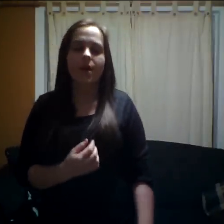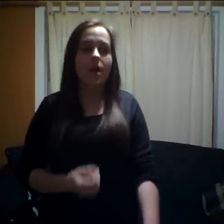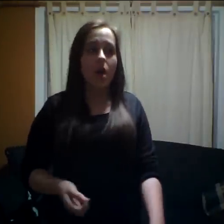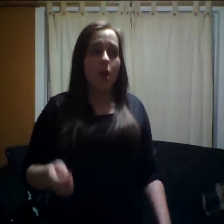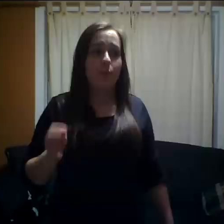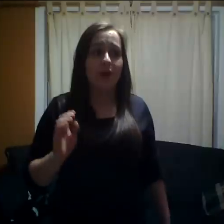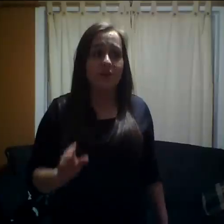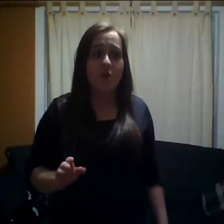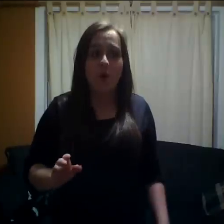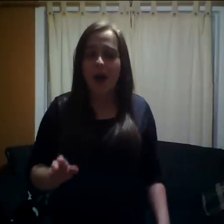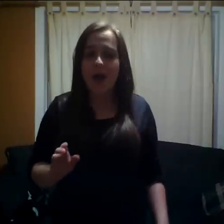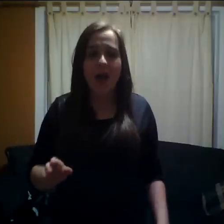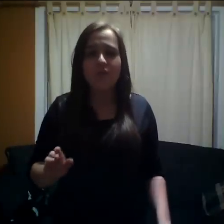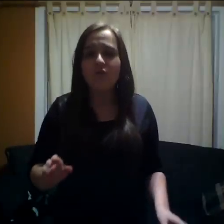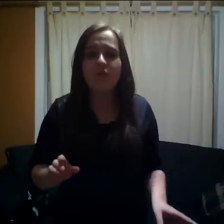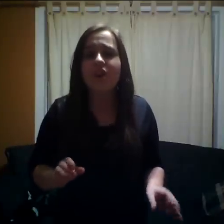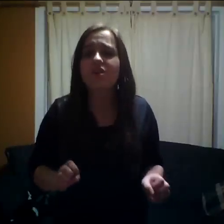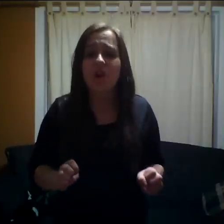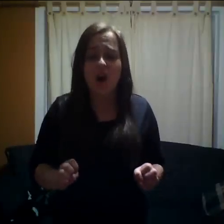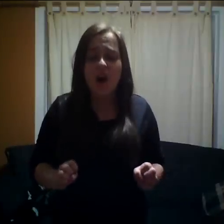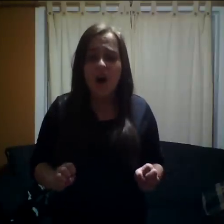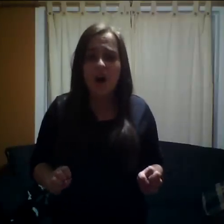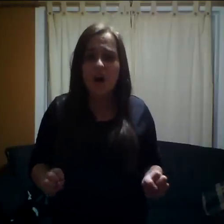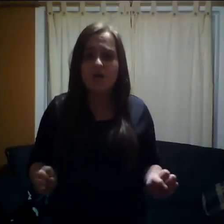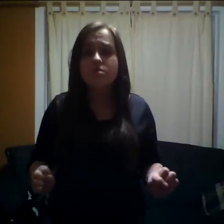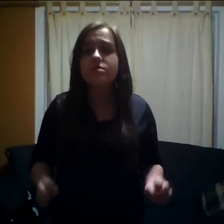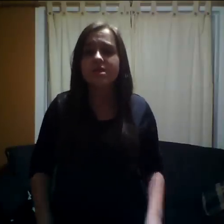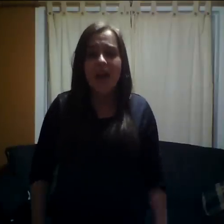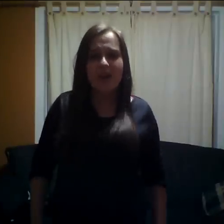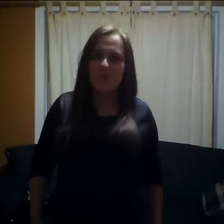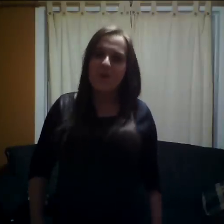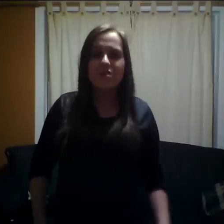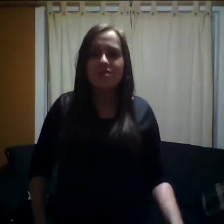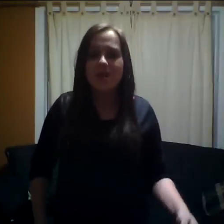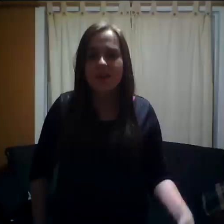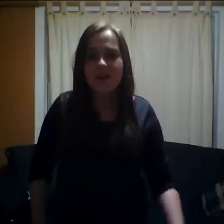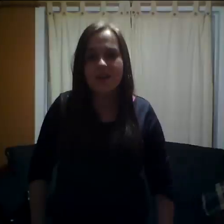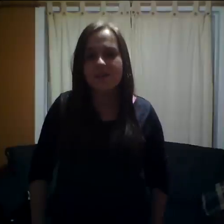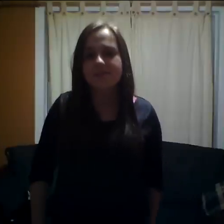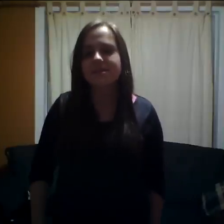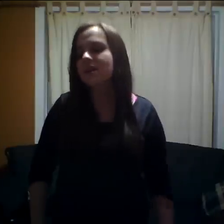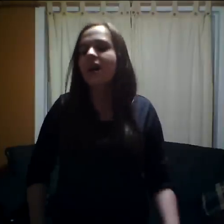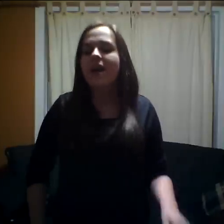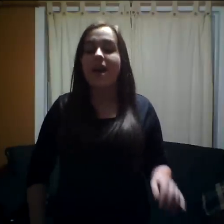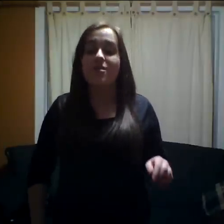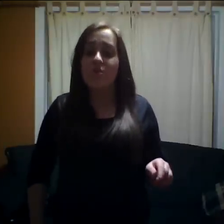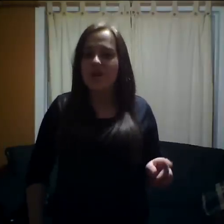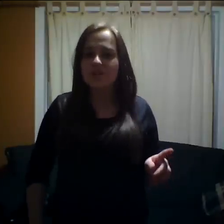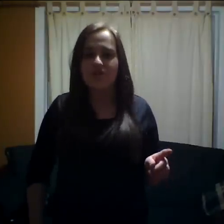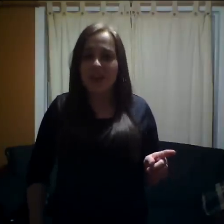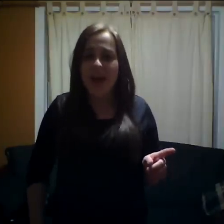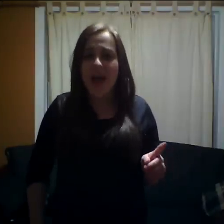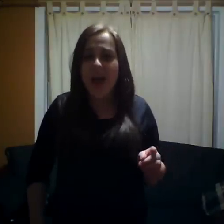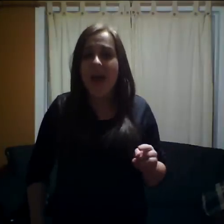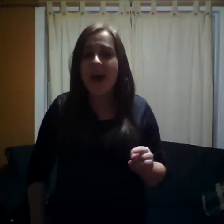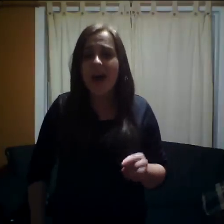But I know I have a fickle heart and a bitterness and a wandering eye